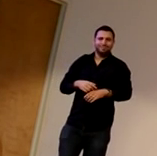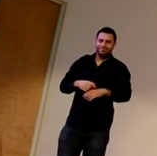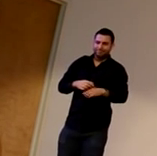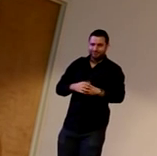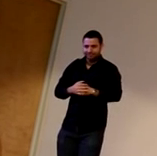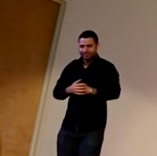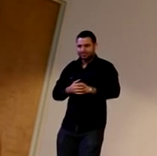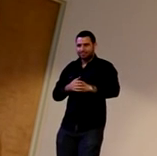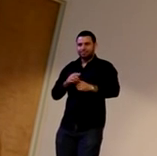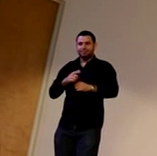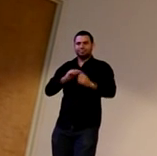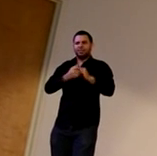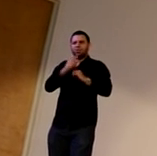communicate before ASL came into life?